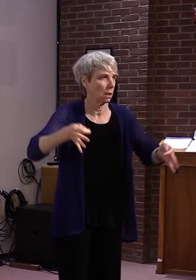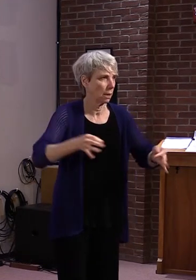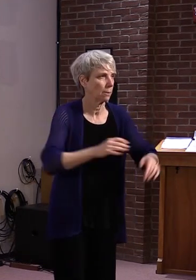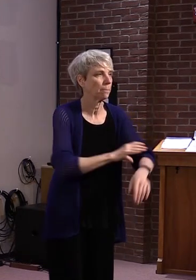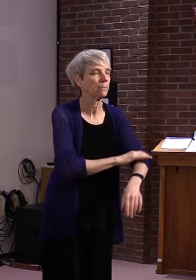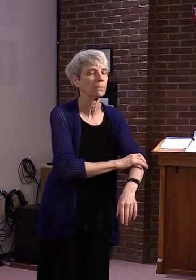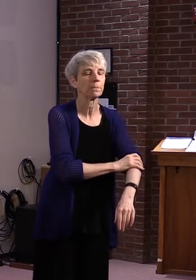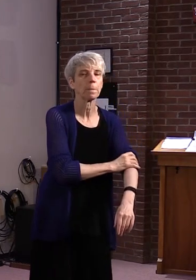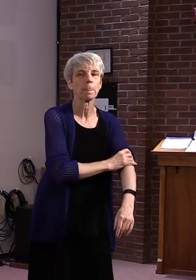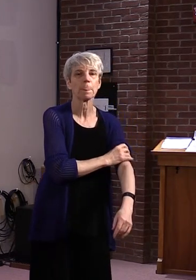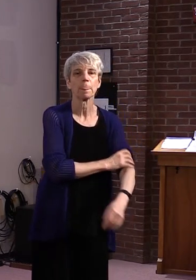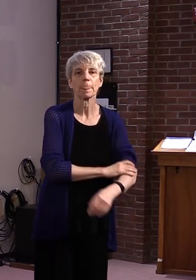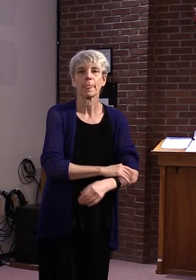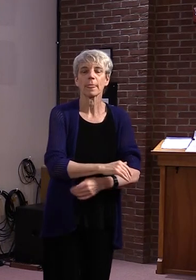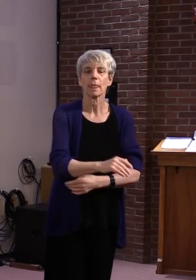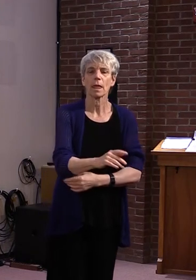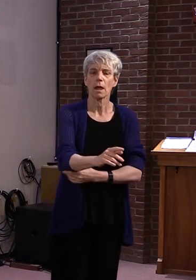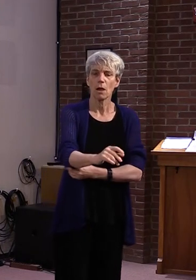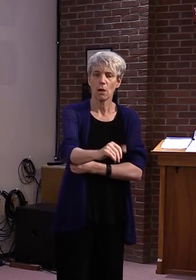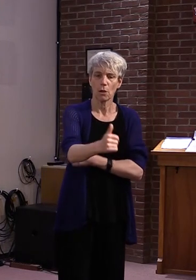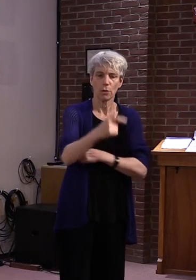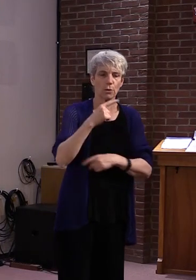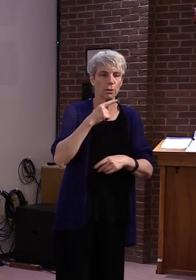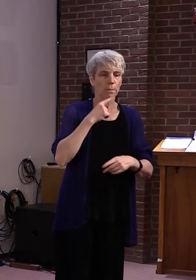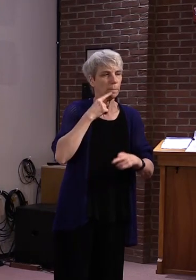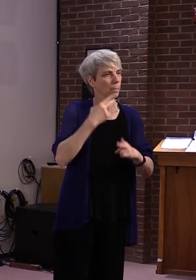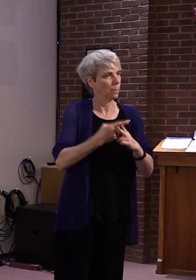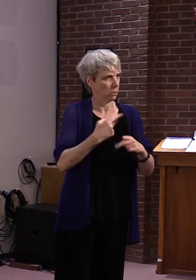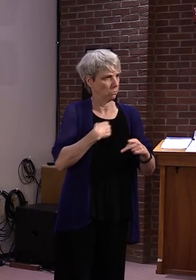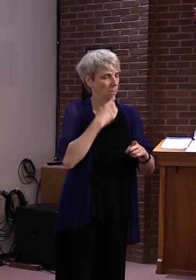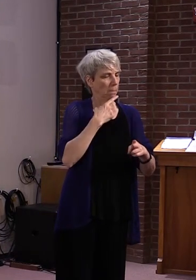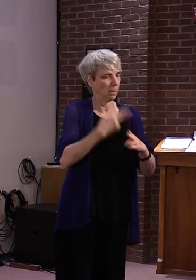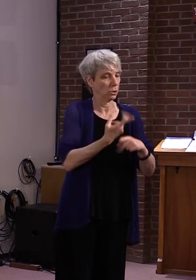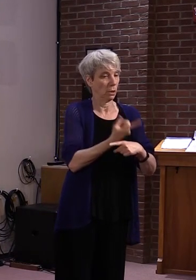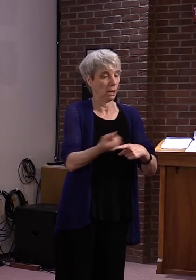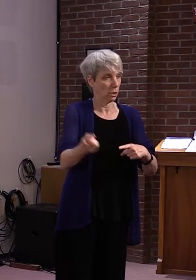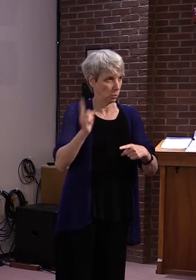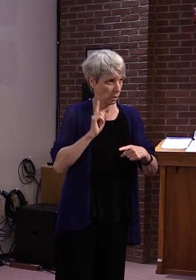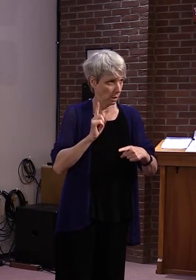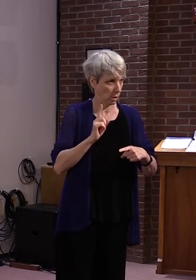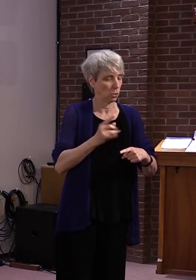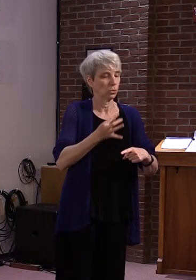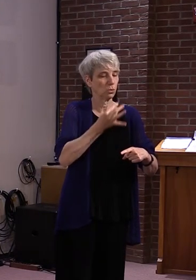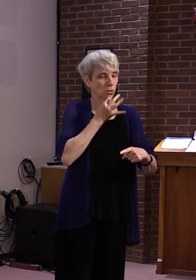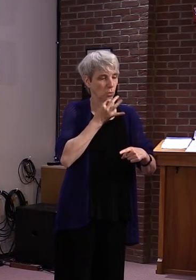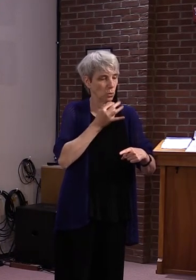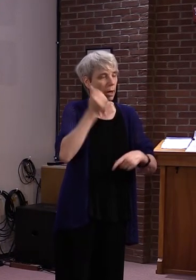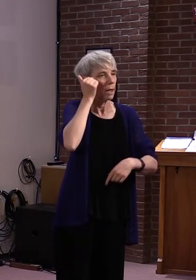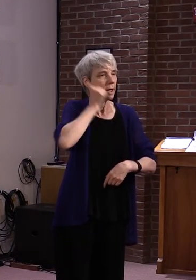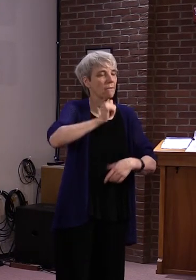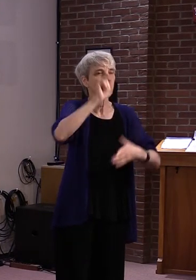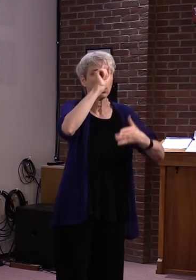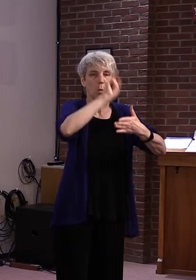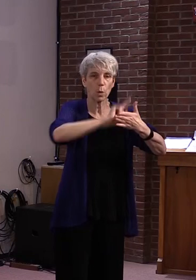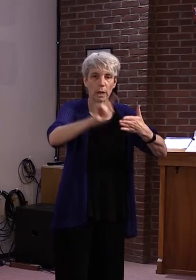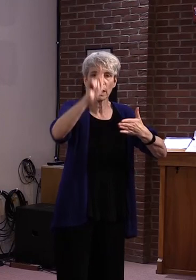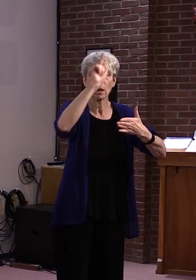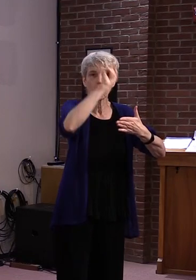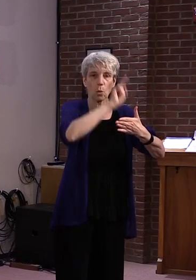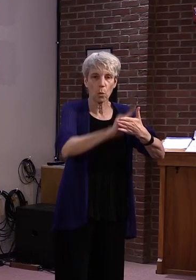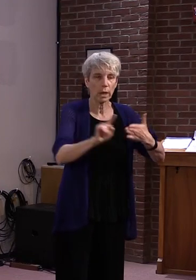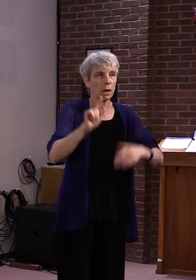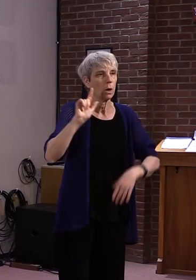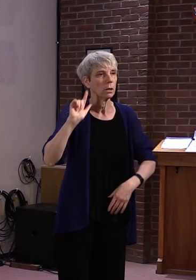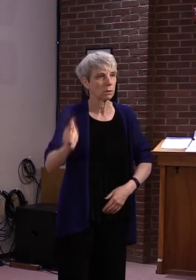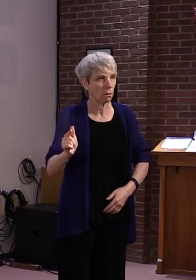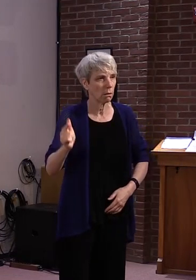we had mentioned last week that we're going to start rotating on a weekly basis, testing each